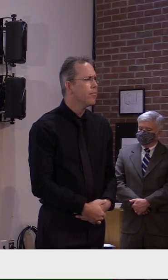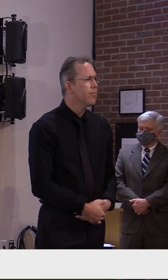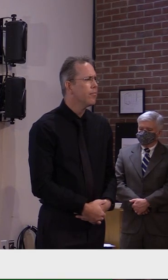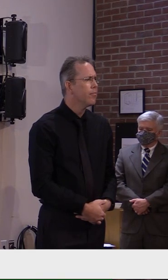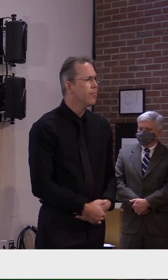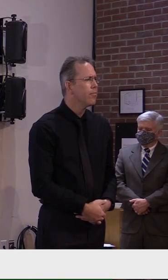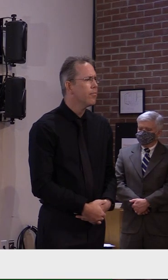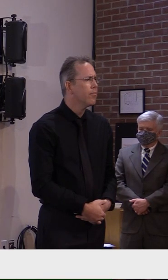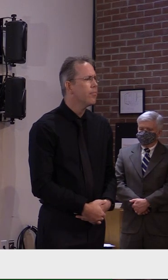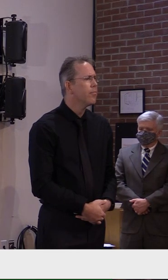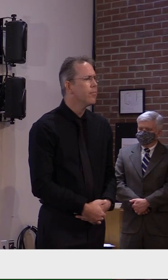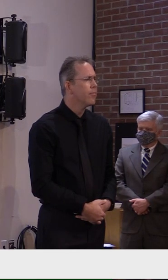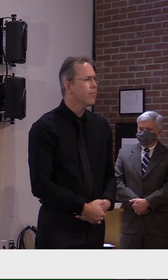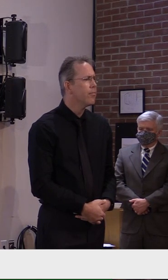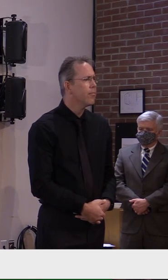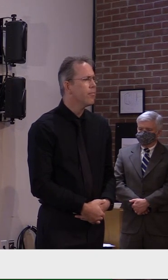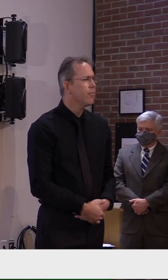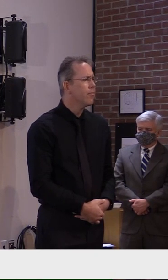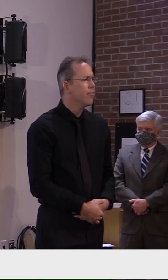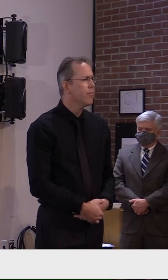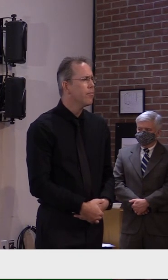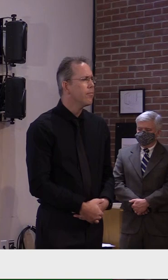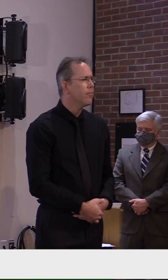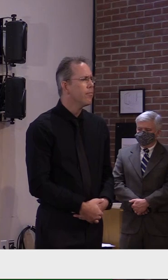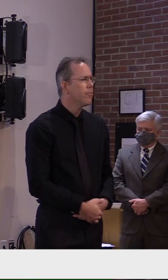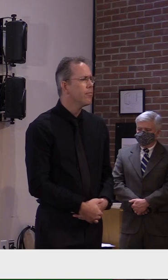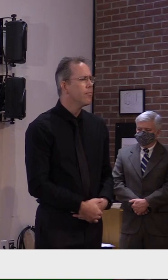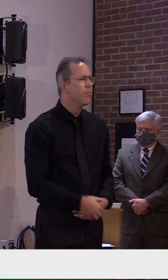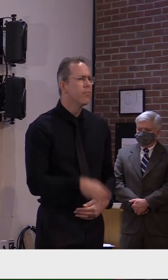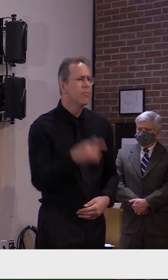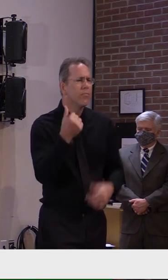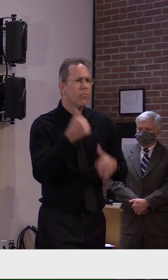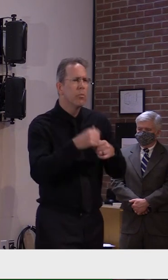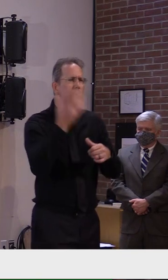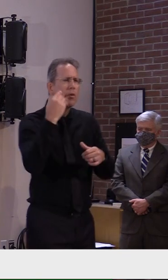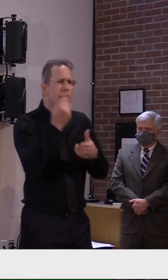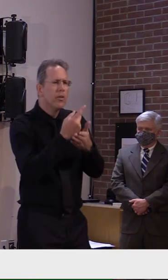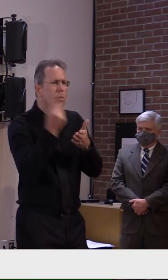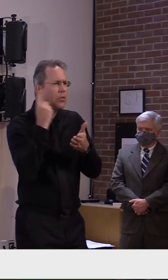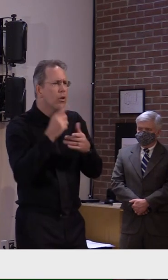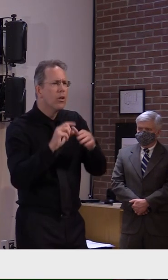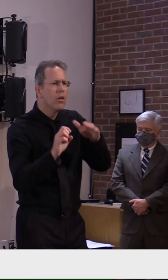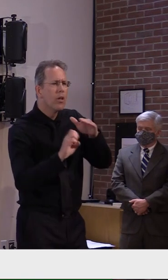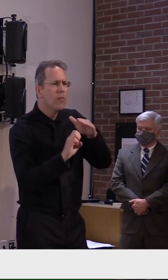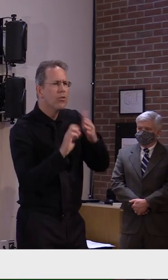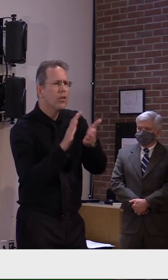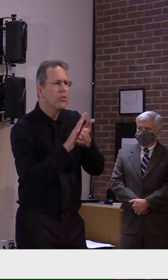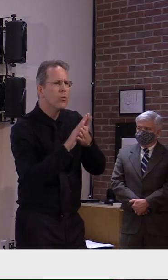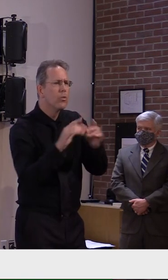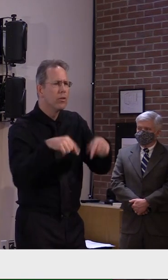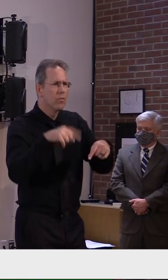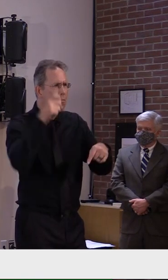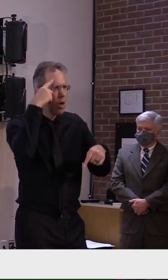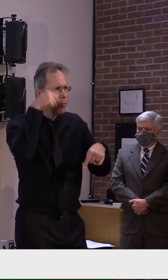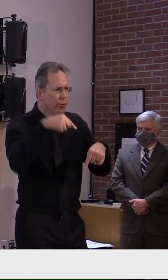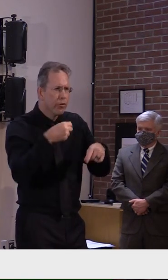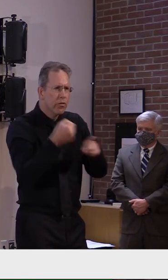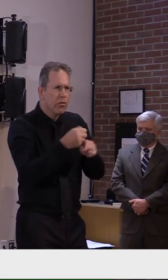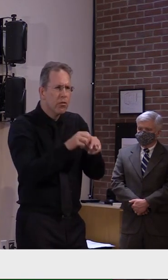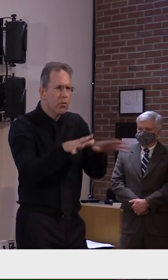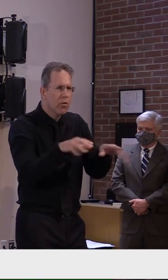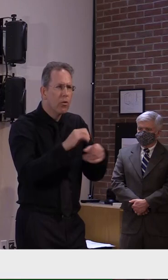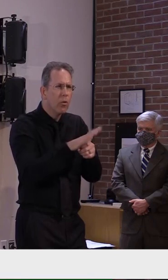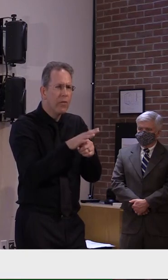uh new cases that we've seen still you know cases of the virus coming into schools from the community